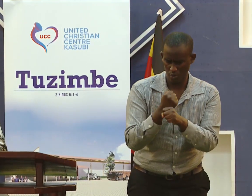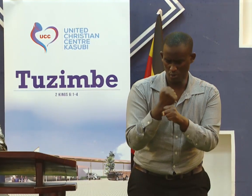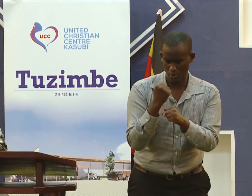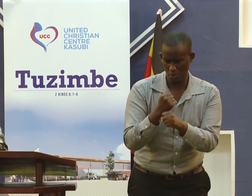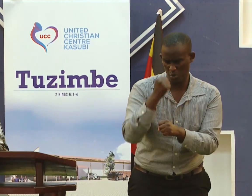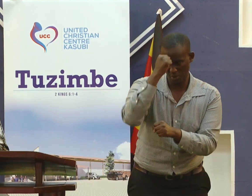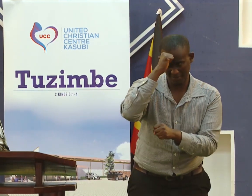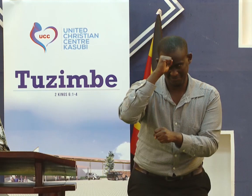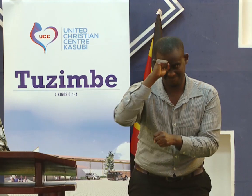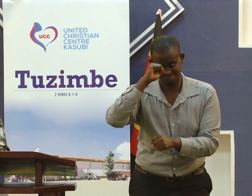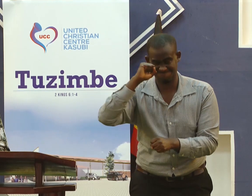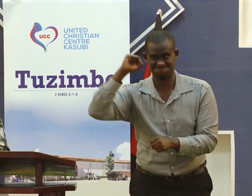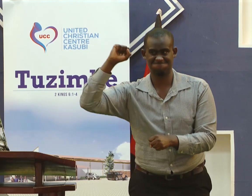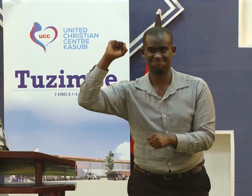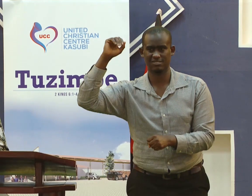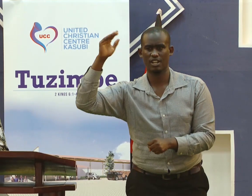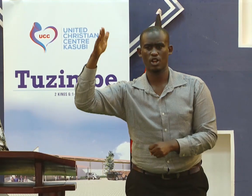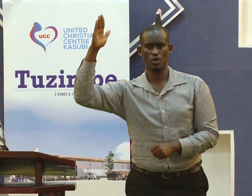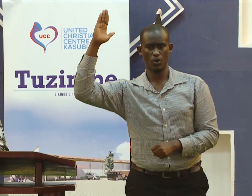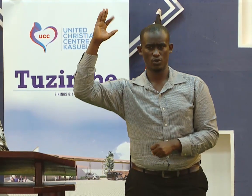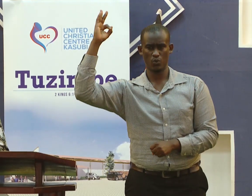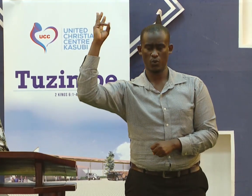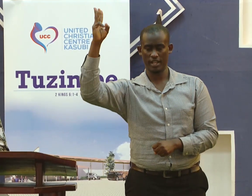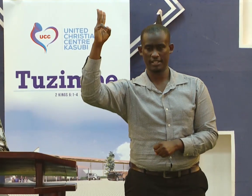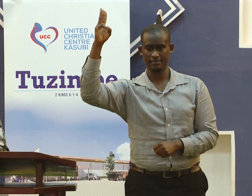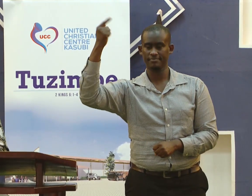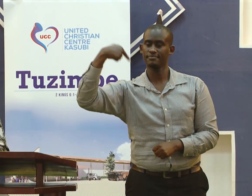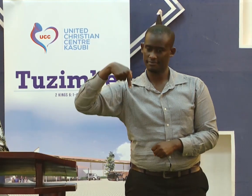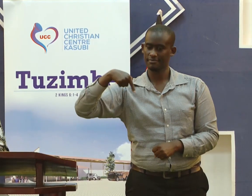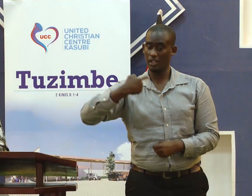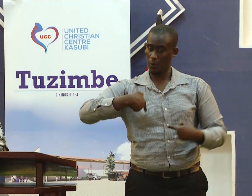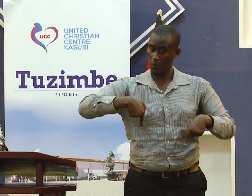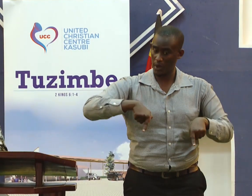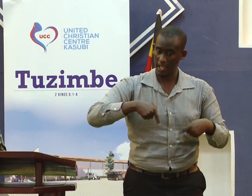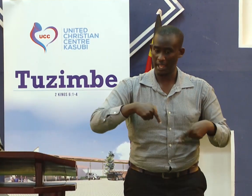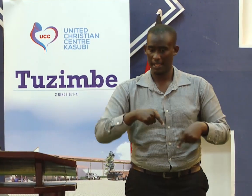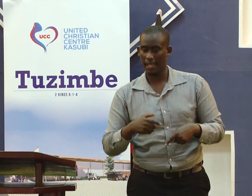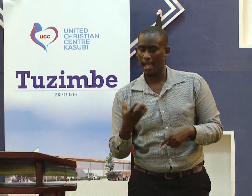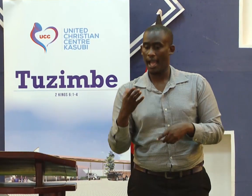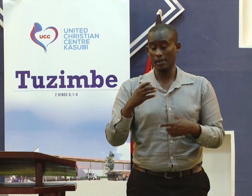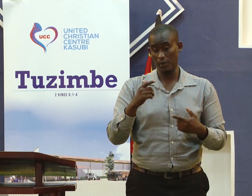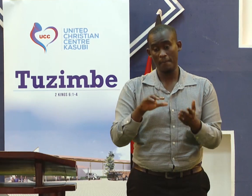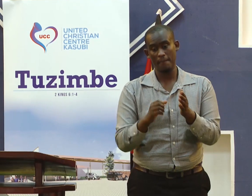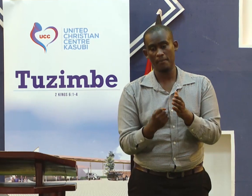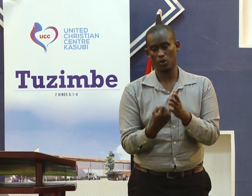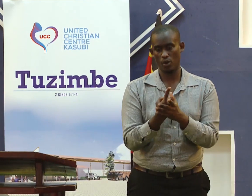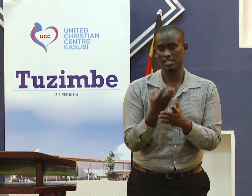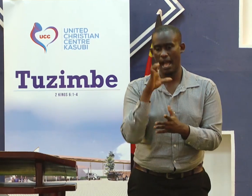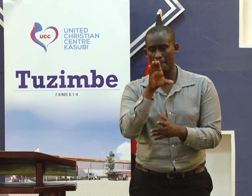Whenever we do anything that is contradictory to the will of God, we bring abuse to our God.